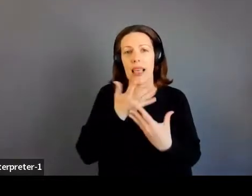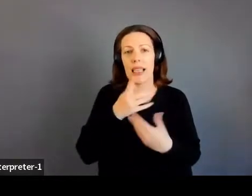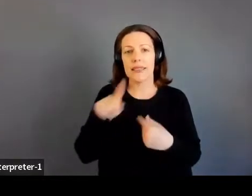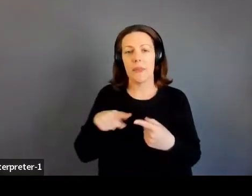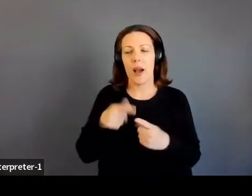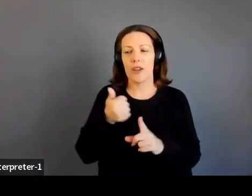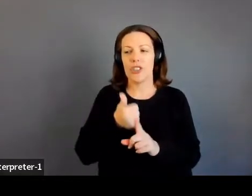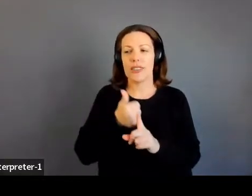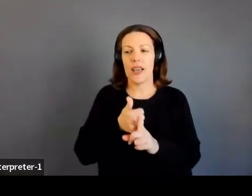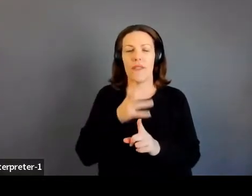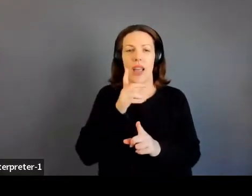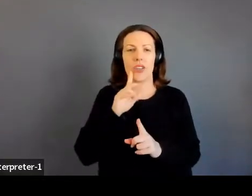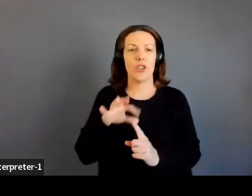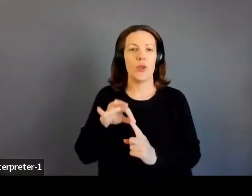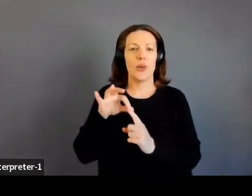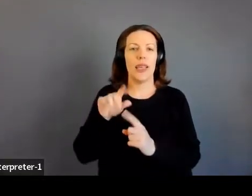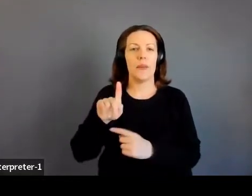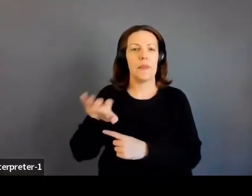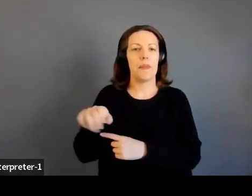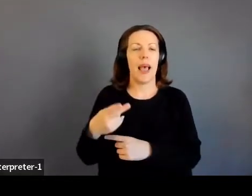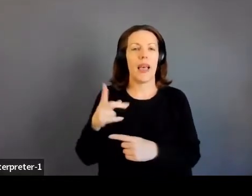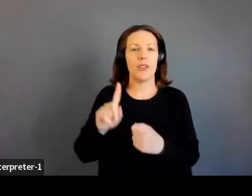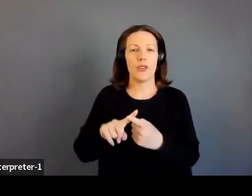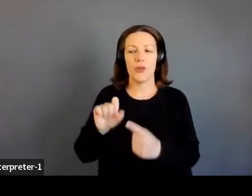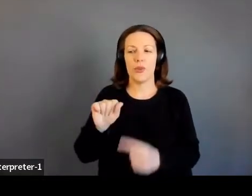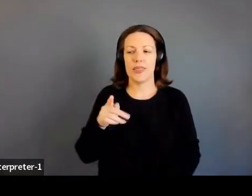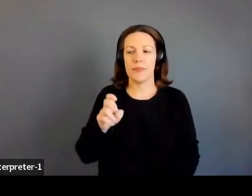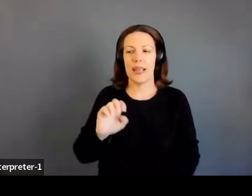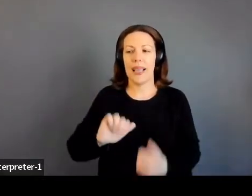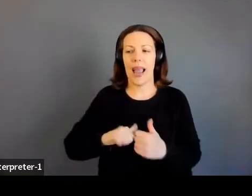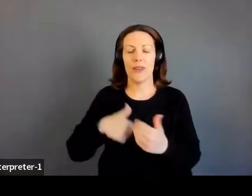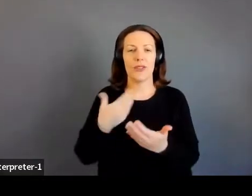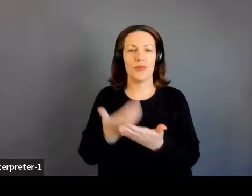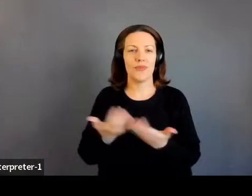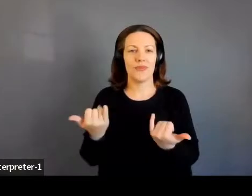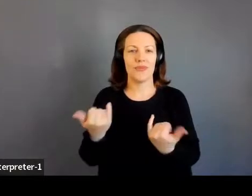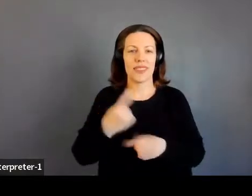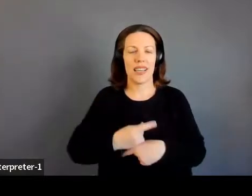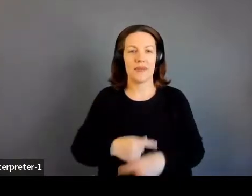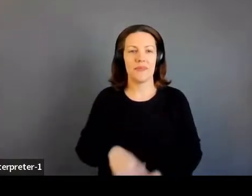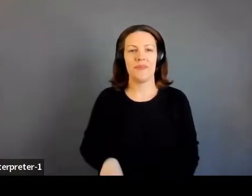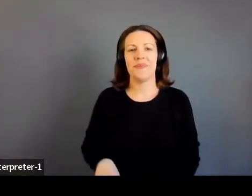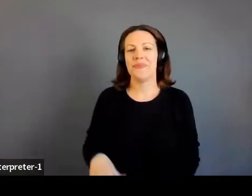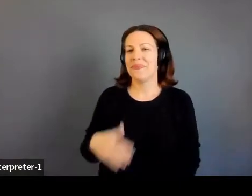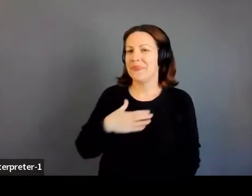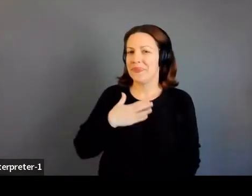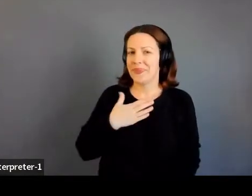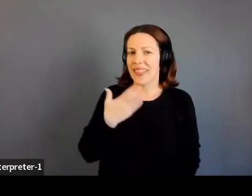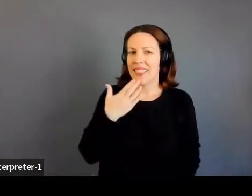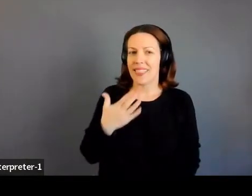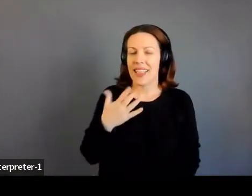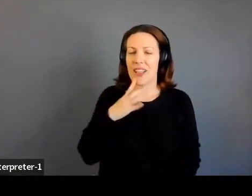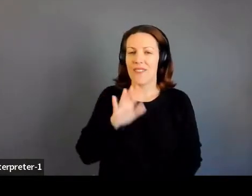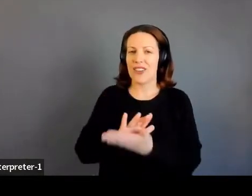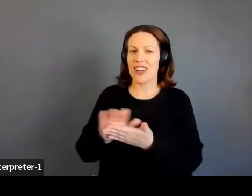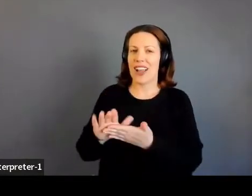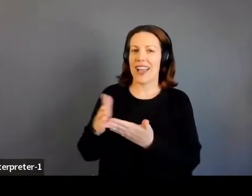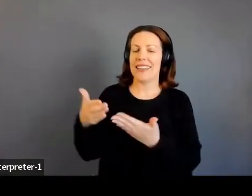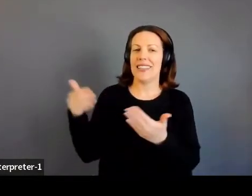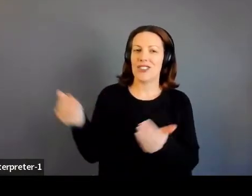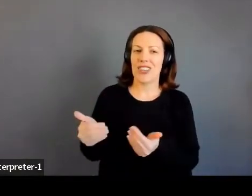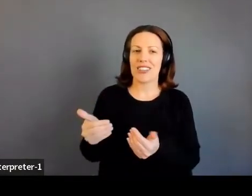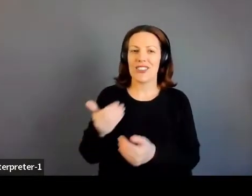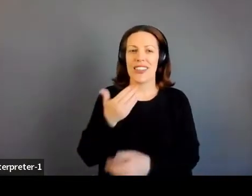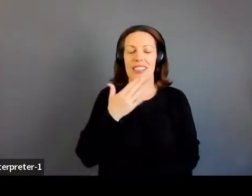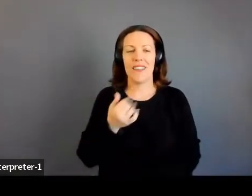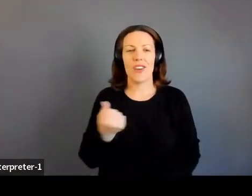your unique path to space. How did you get to where you are today? Yeah, happily. And thank you for such a kind introduction and for